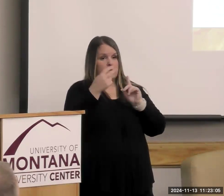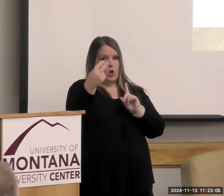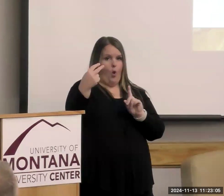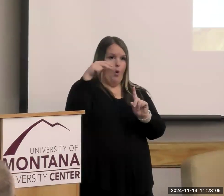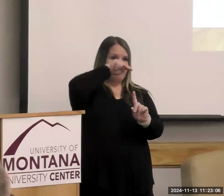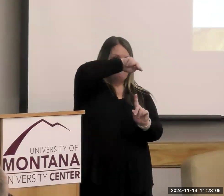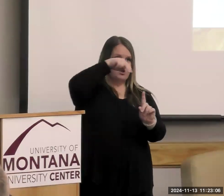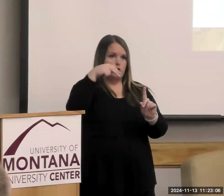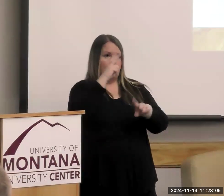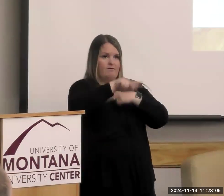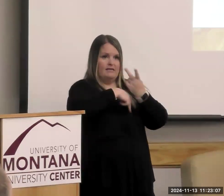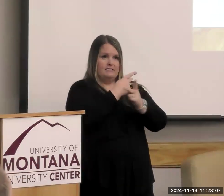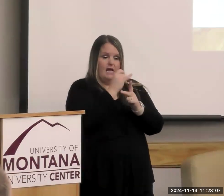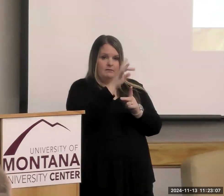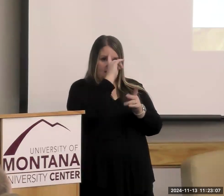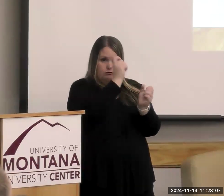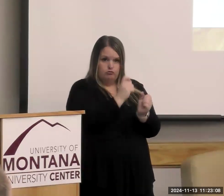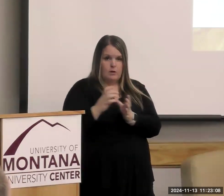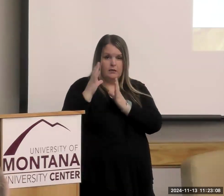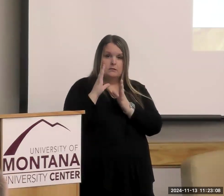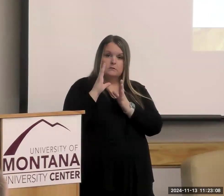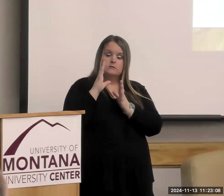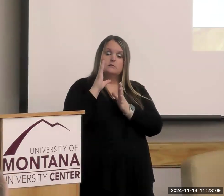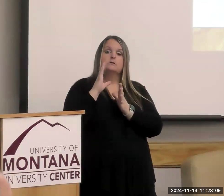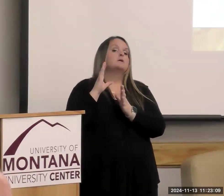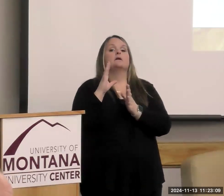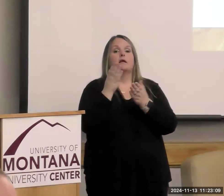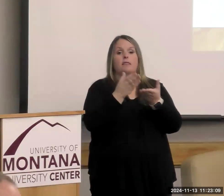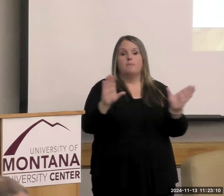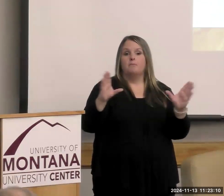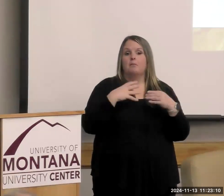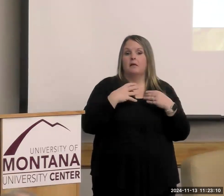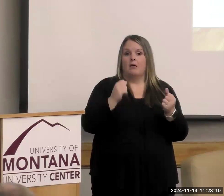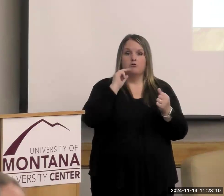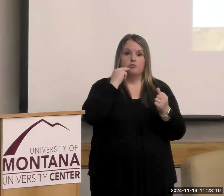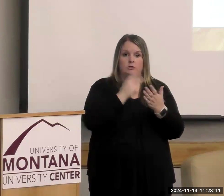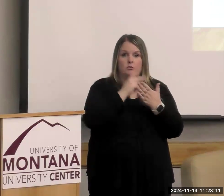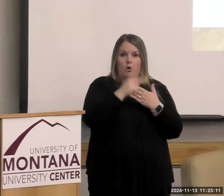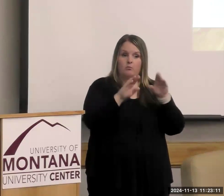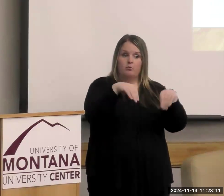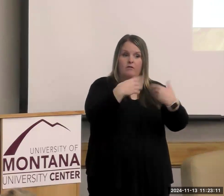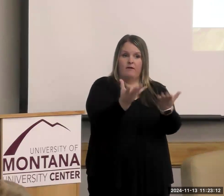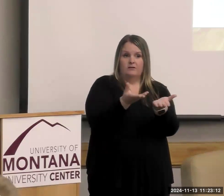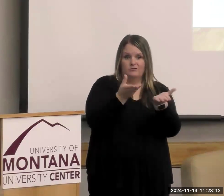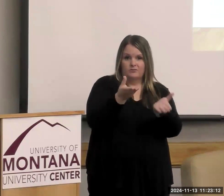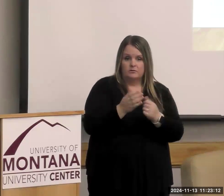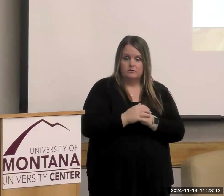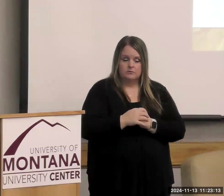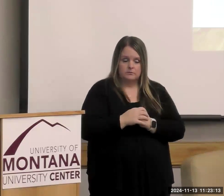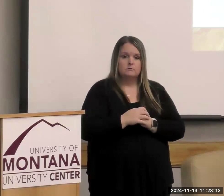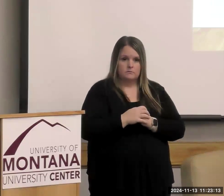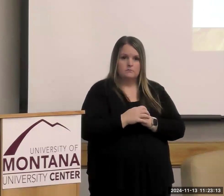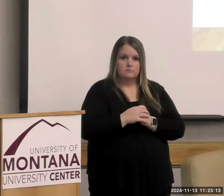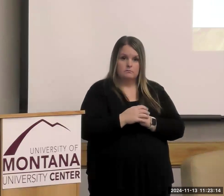kinds of strategies that the public health nutrition programs use to deliver their services. And we're lucky